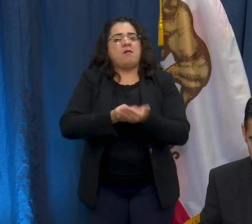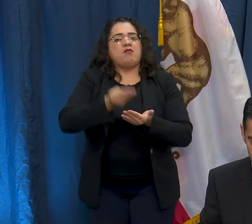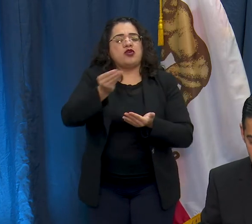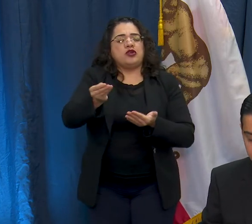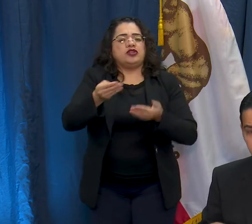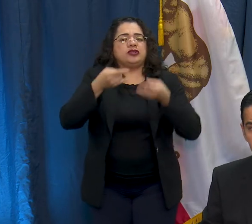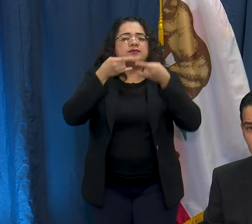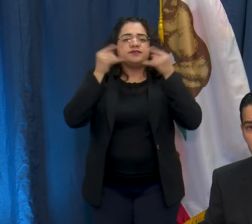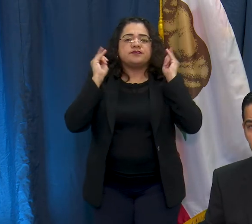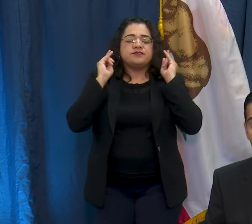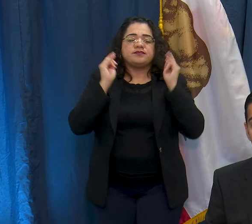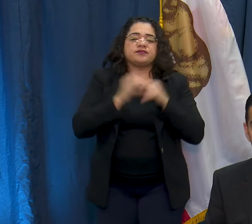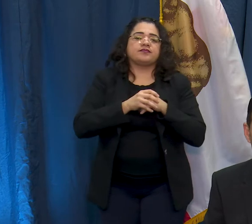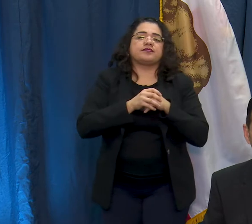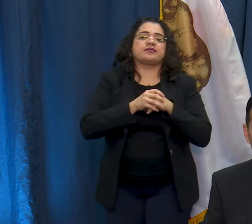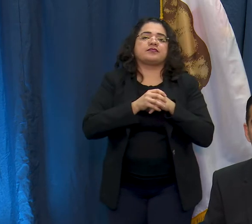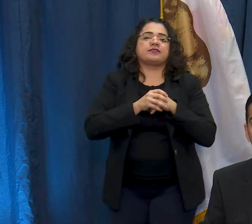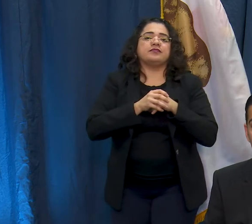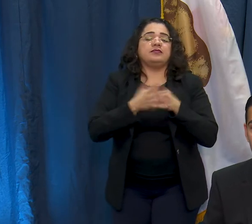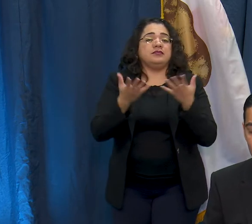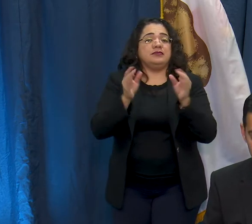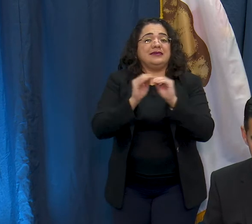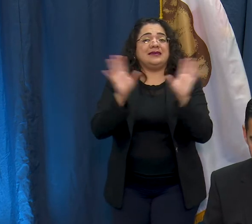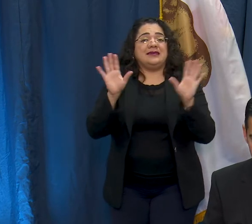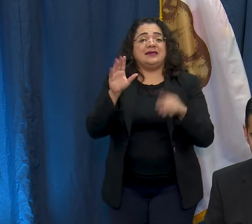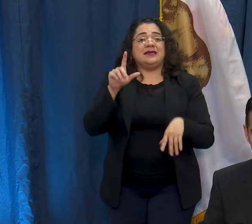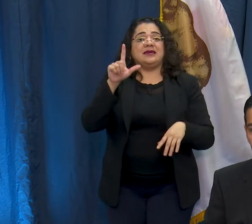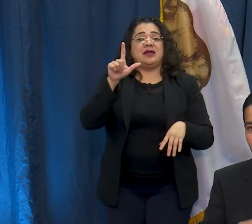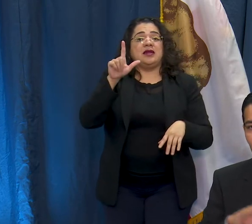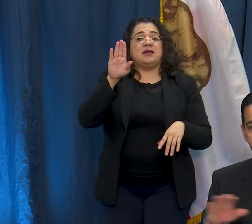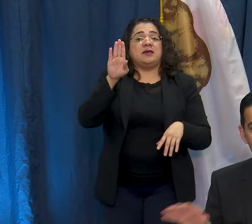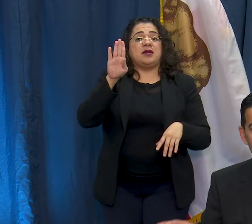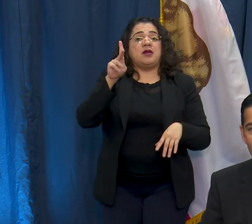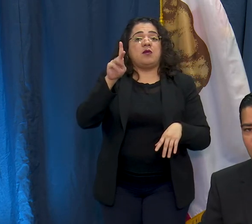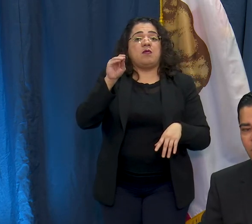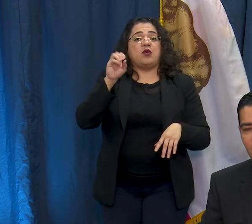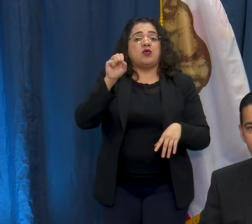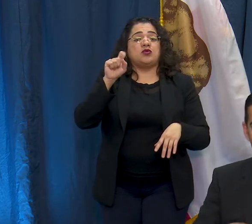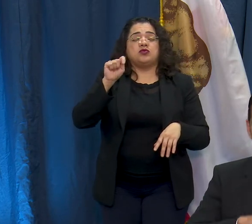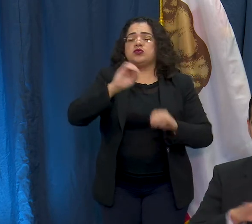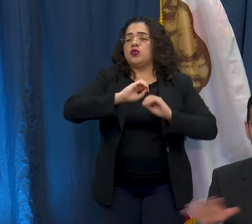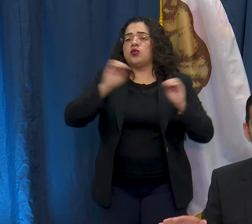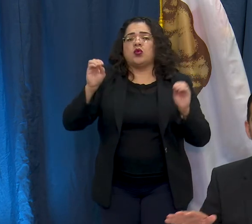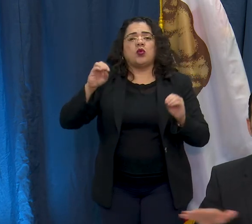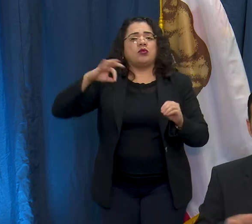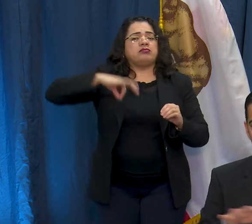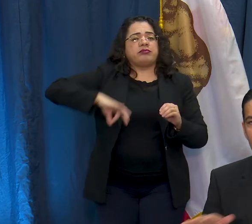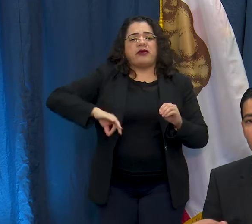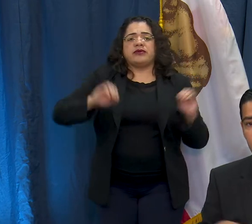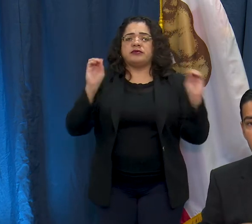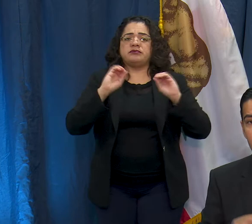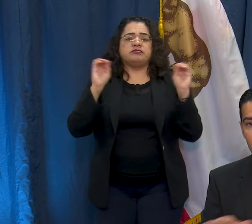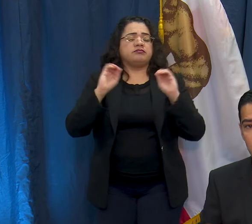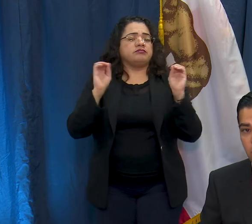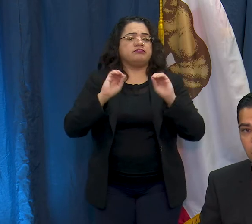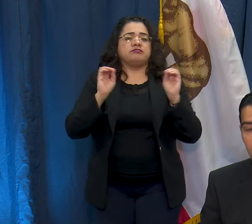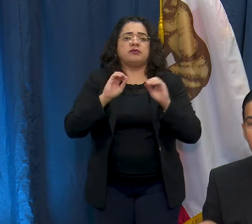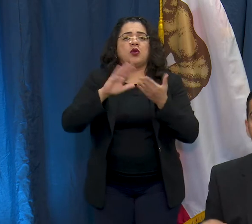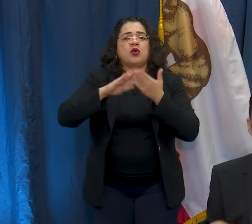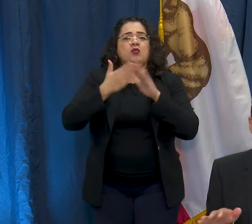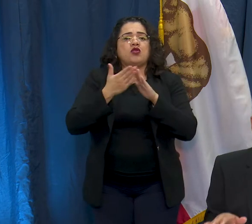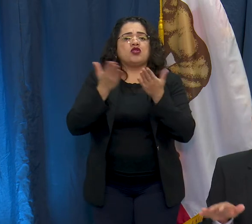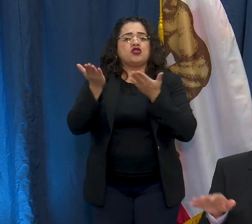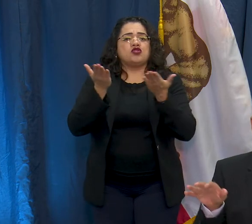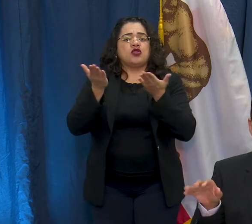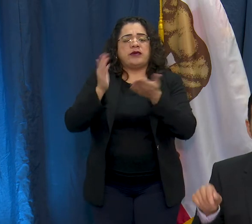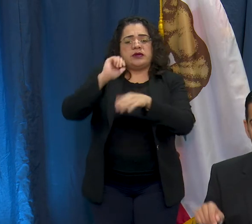face coverings. be clear the Post isn't making any sort of commission from these sites or it's not they're doing this as a community service